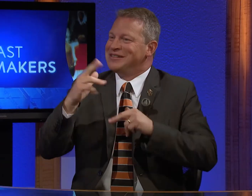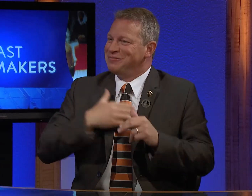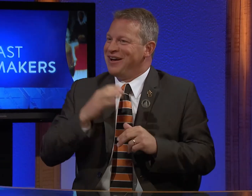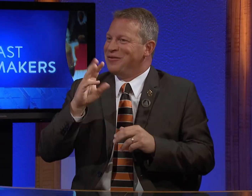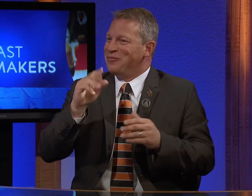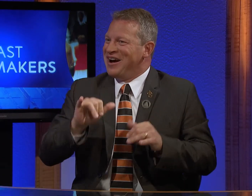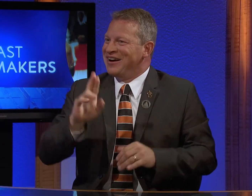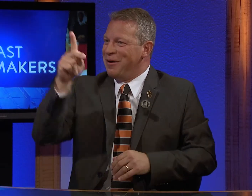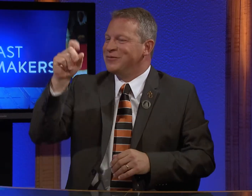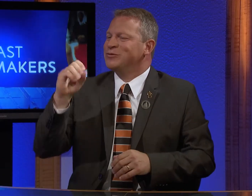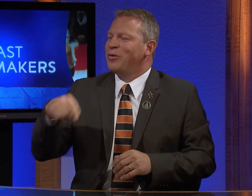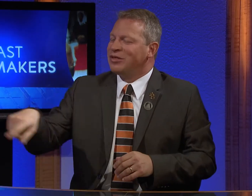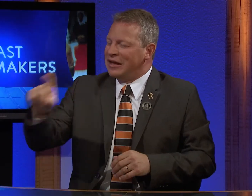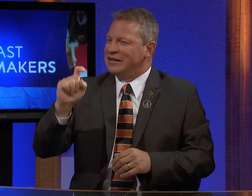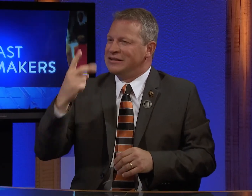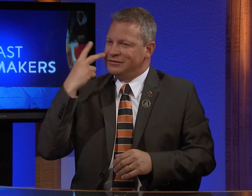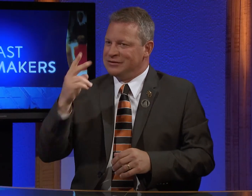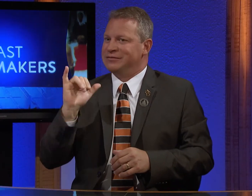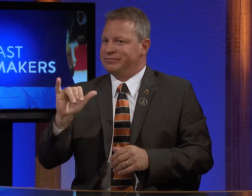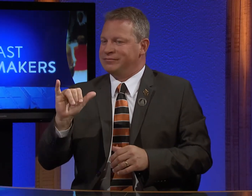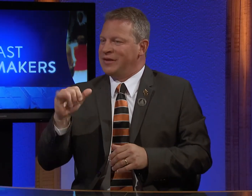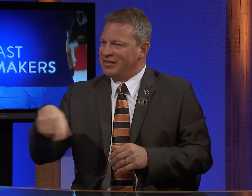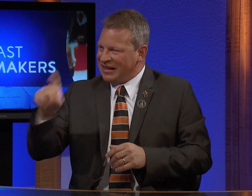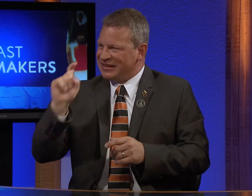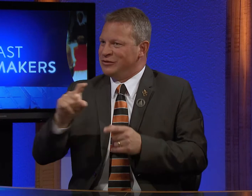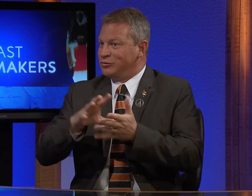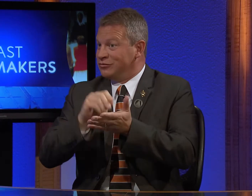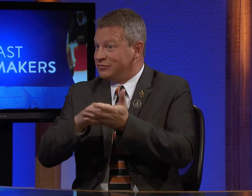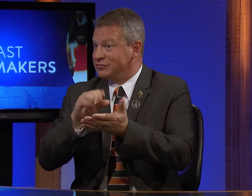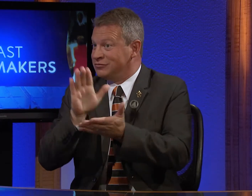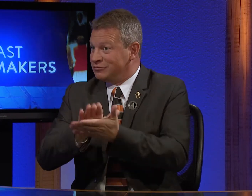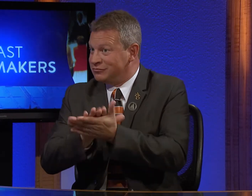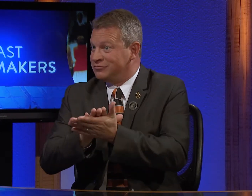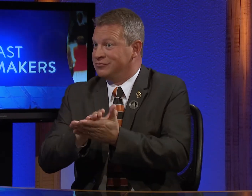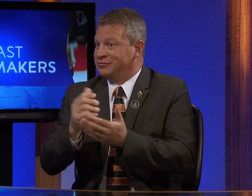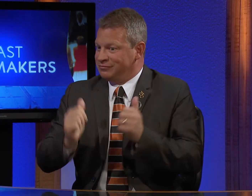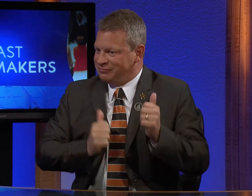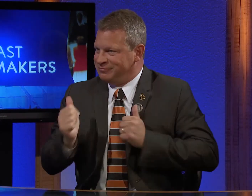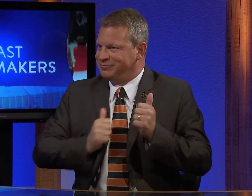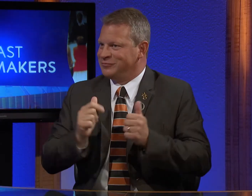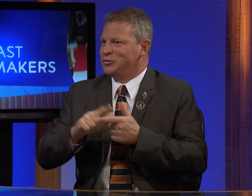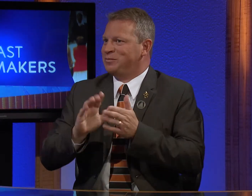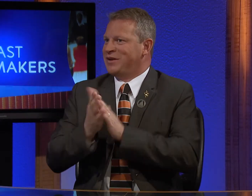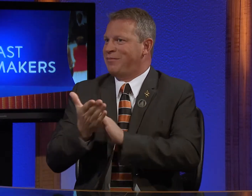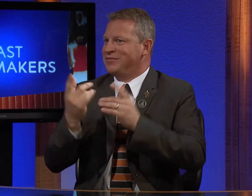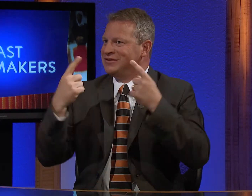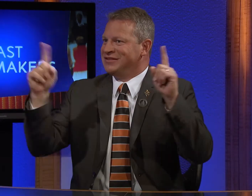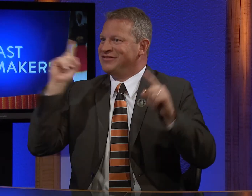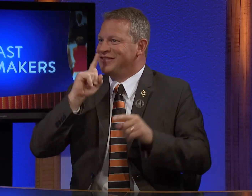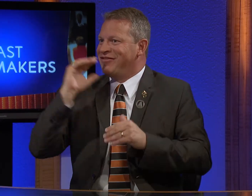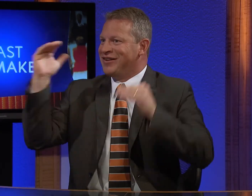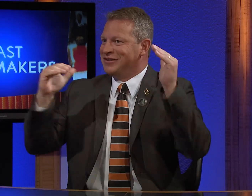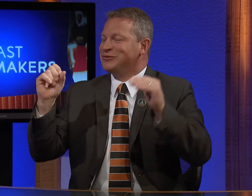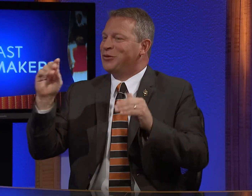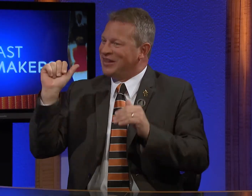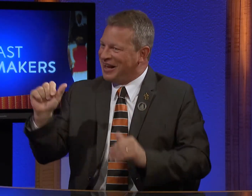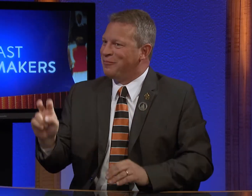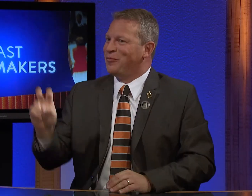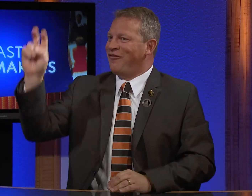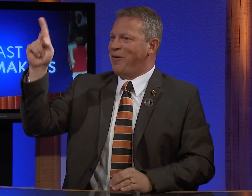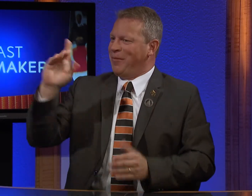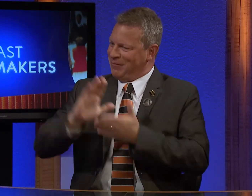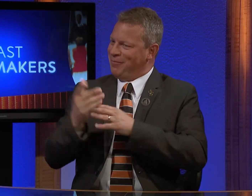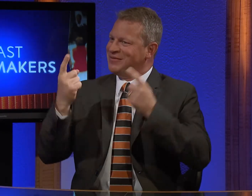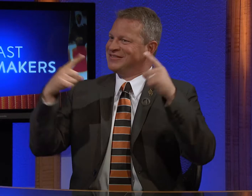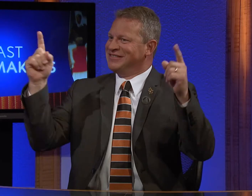started at McDonald's cleaning tables and I've worked my way up. And they need to see and be assertive and know that